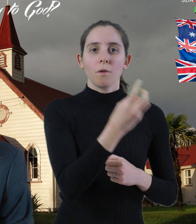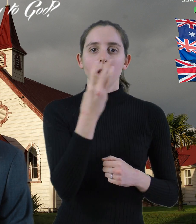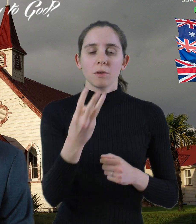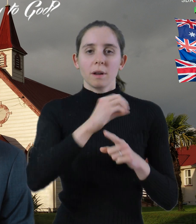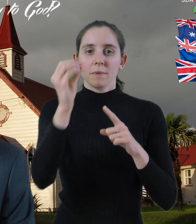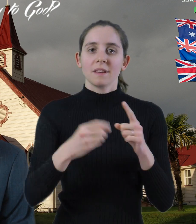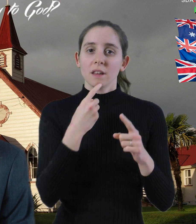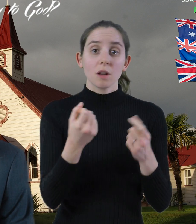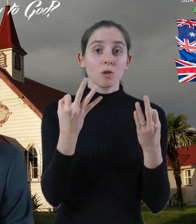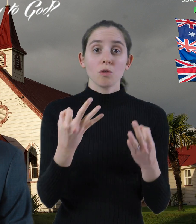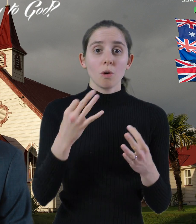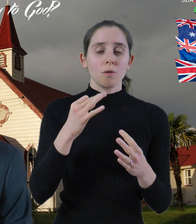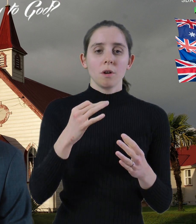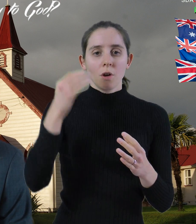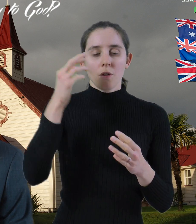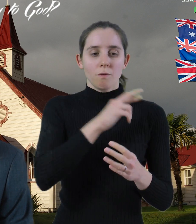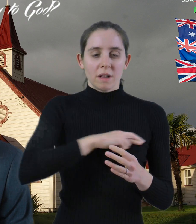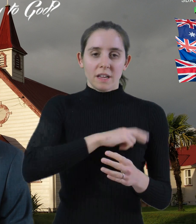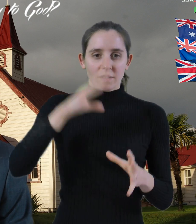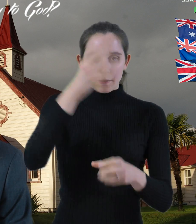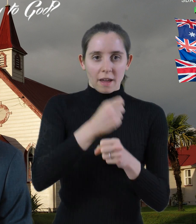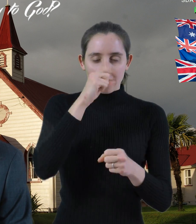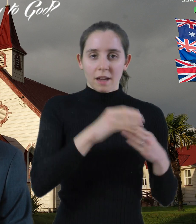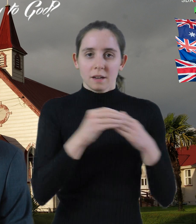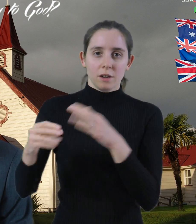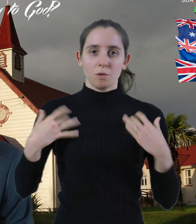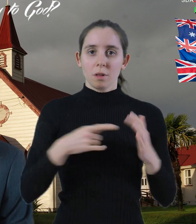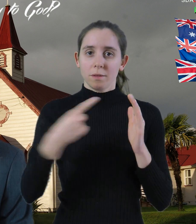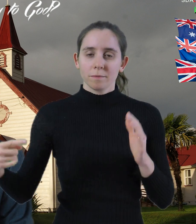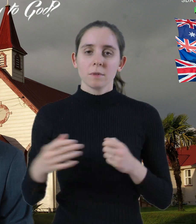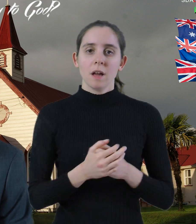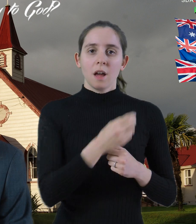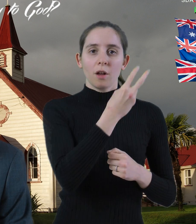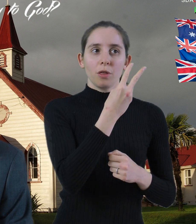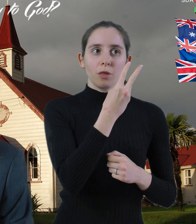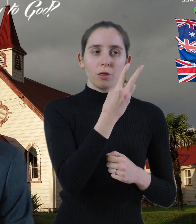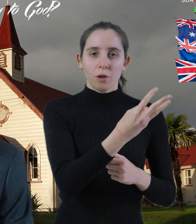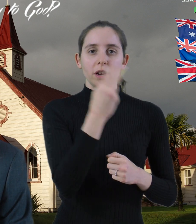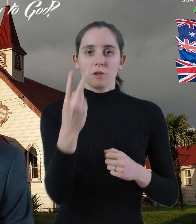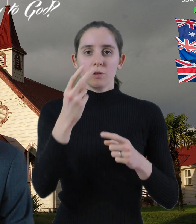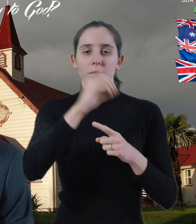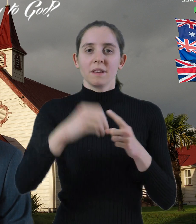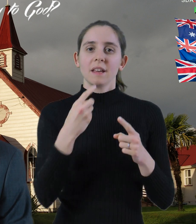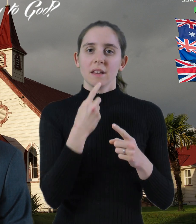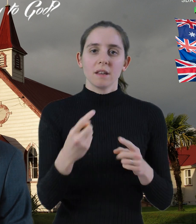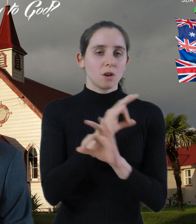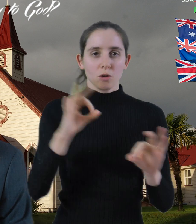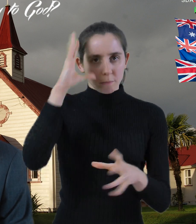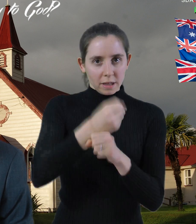said no religious faith can lead to eternal life. And 32% said atheism can lead to eternal life.